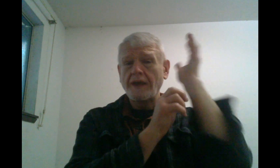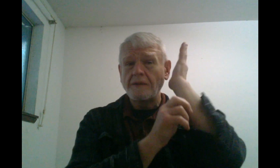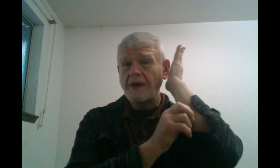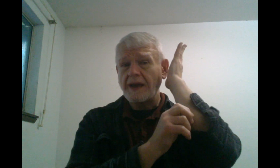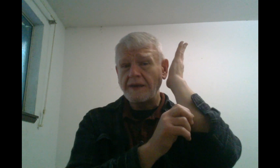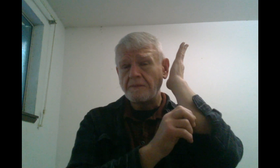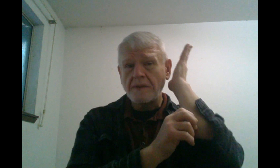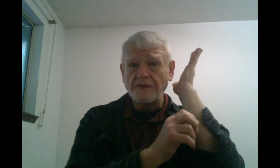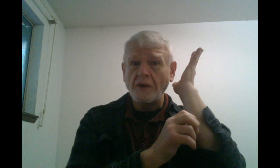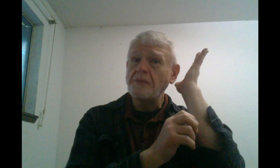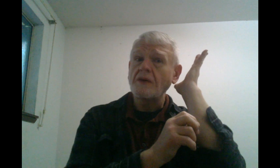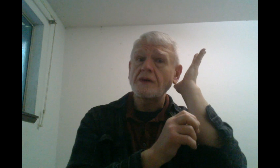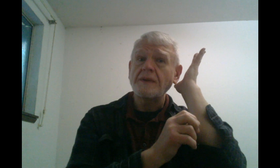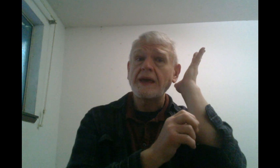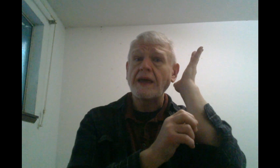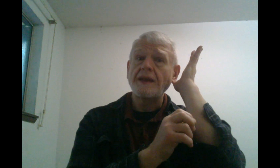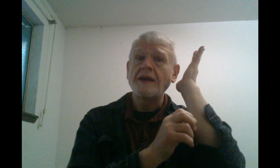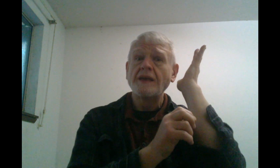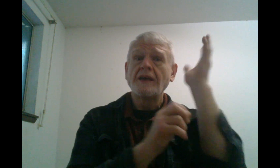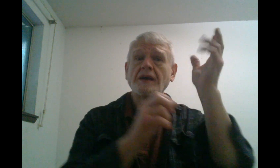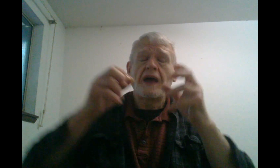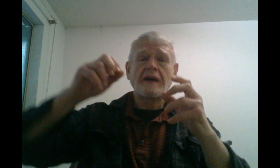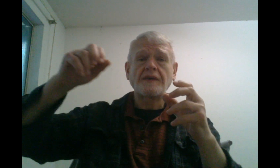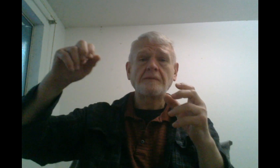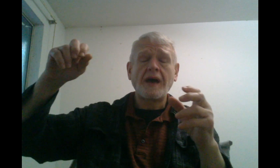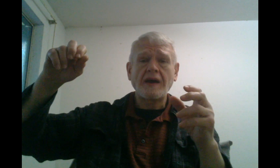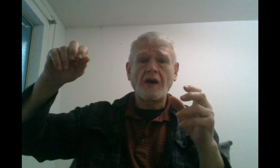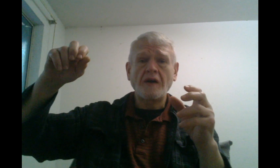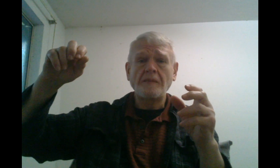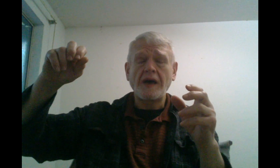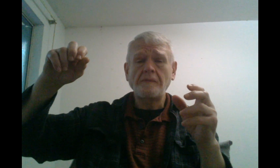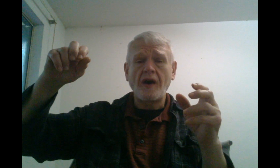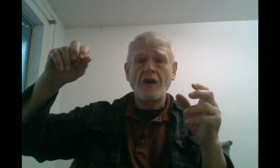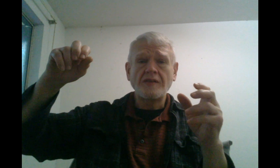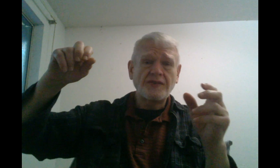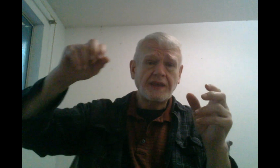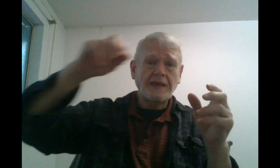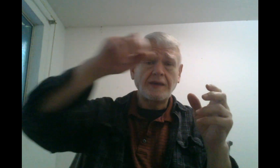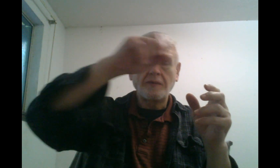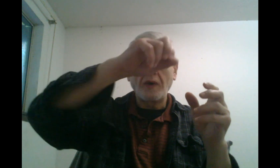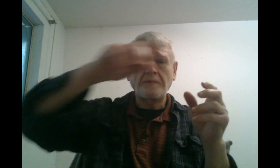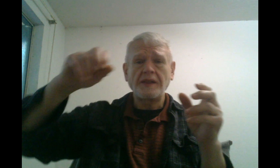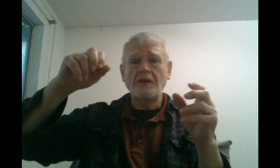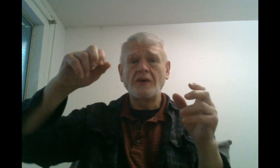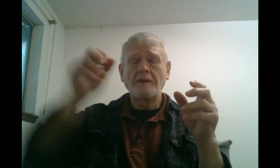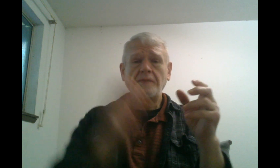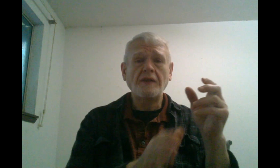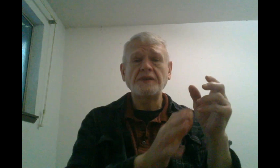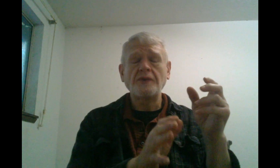My memory foam pillow under my head, having my arm up on the one pillow, pillow between